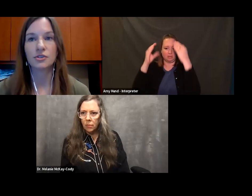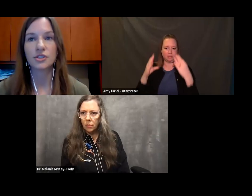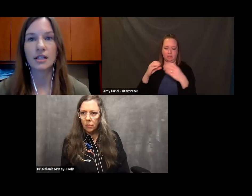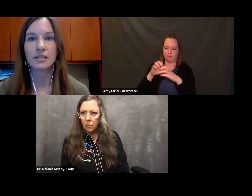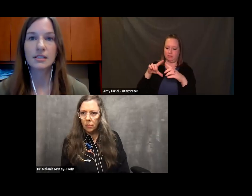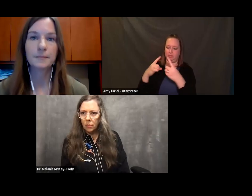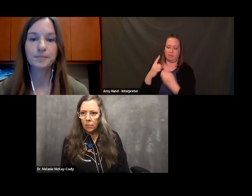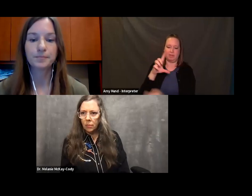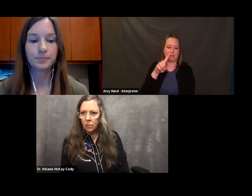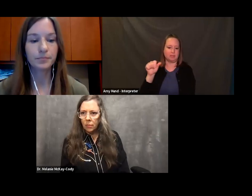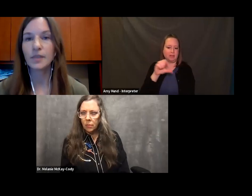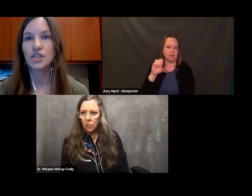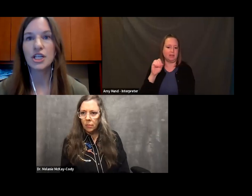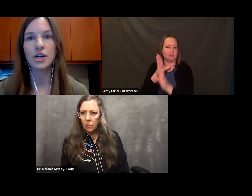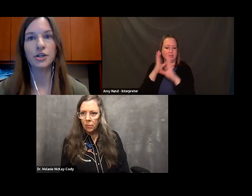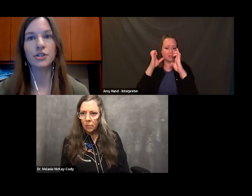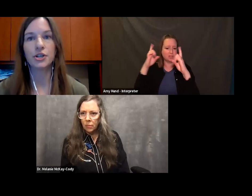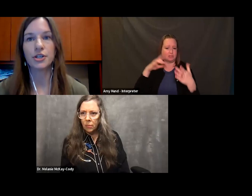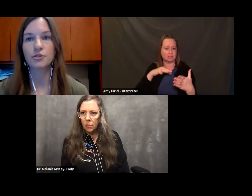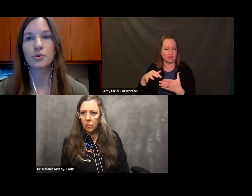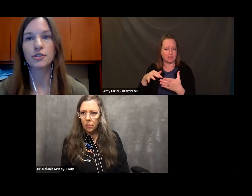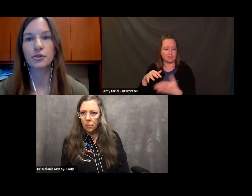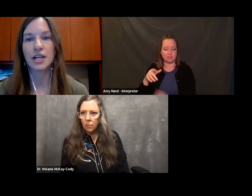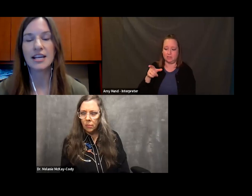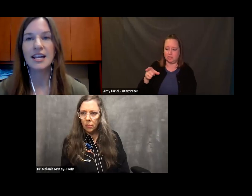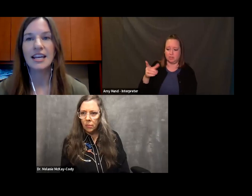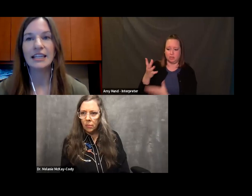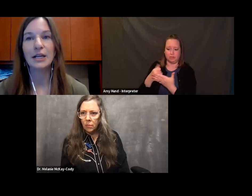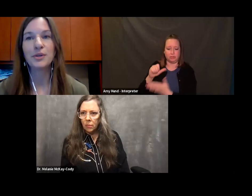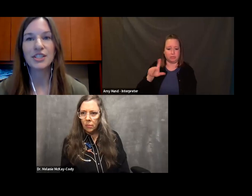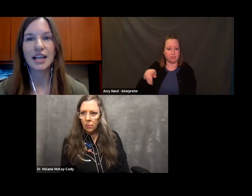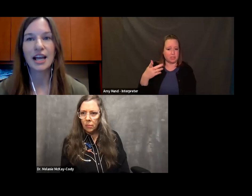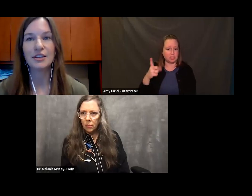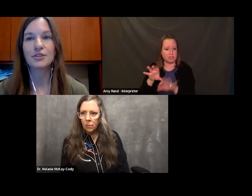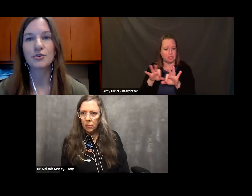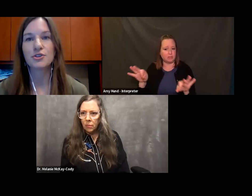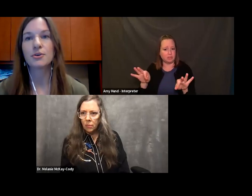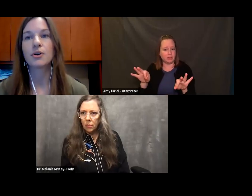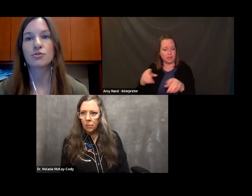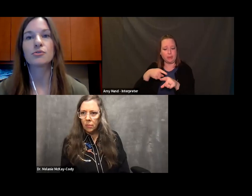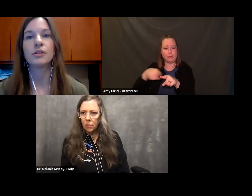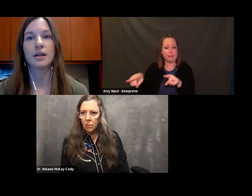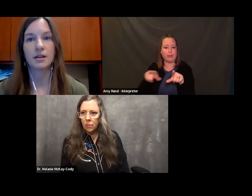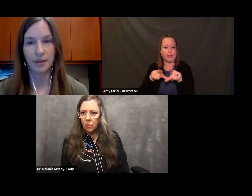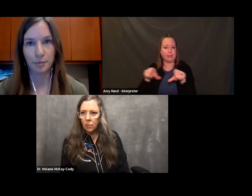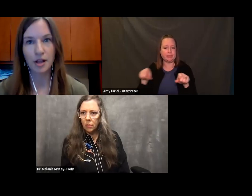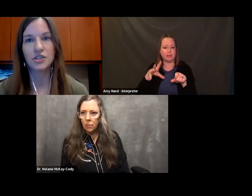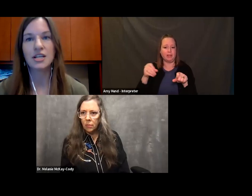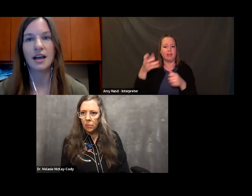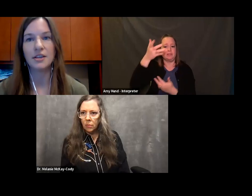-Educational Studies. She earned her doctoral degree in Linguistic and Sociocultural